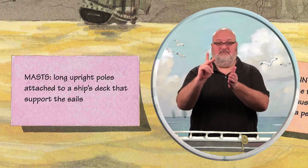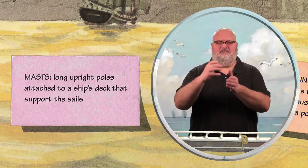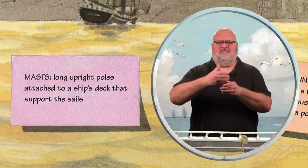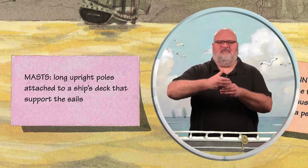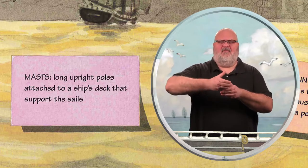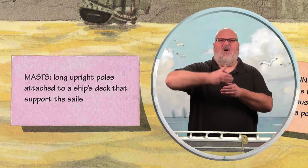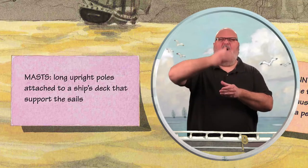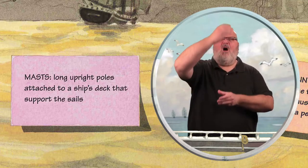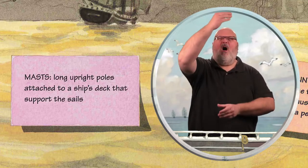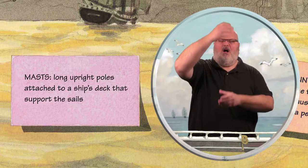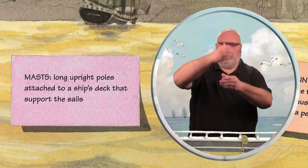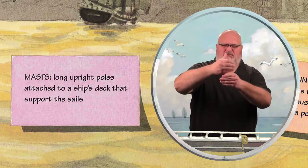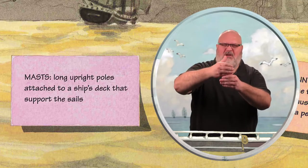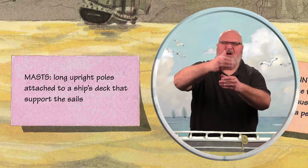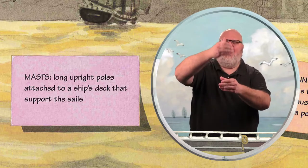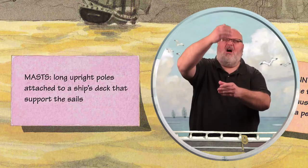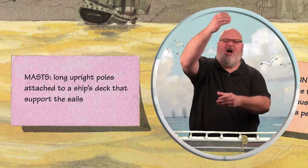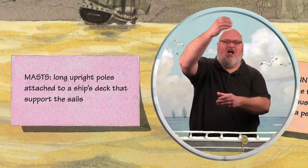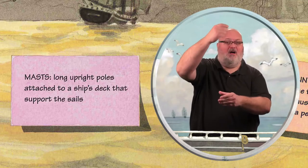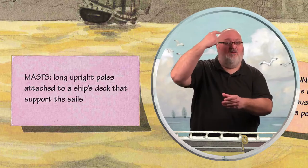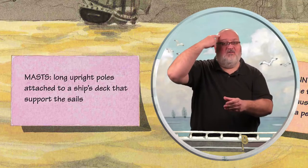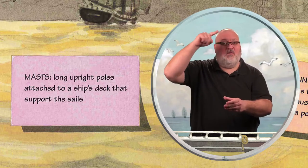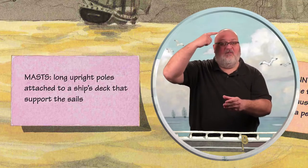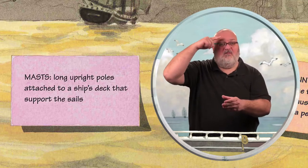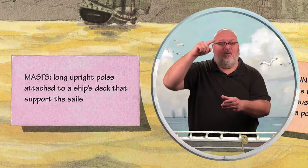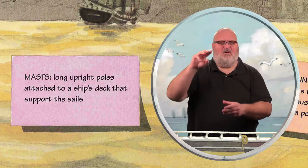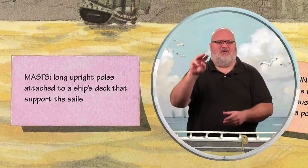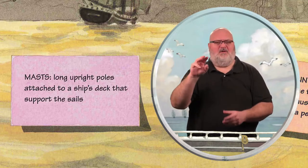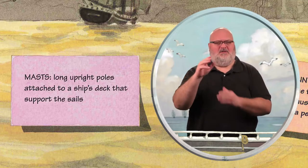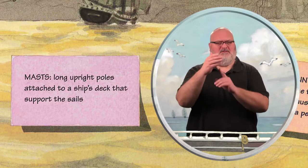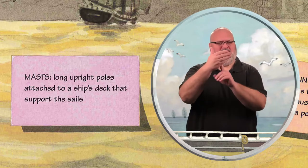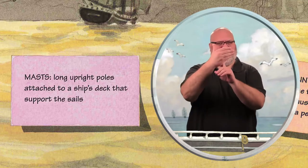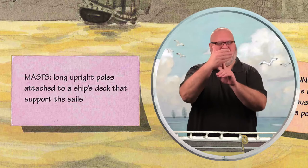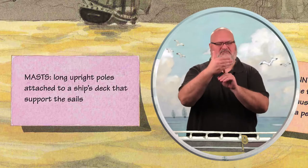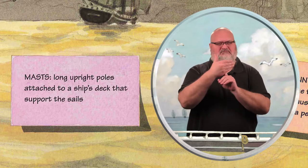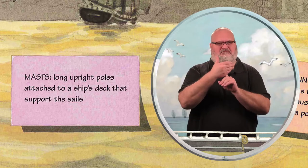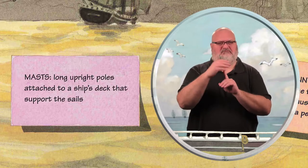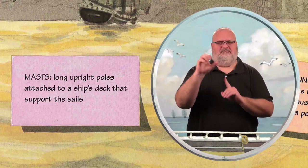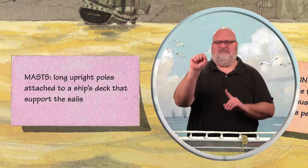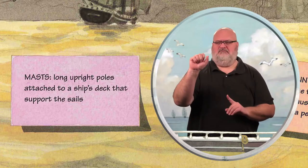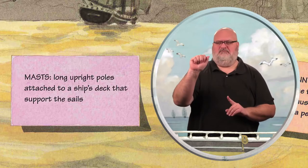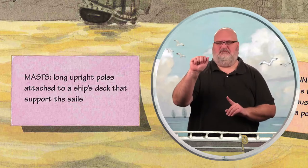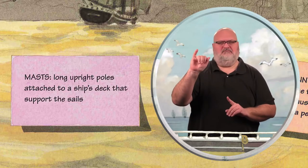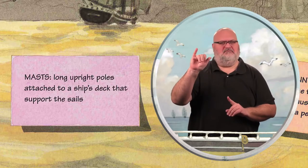Long upright pole attached to the ship's deck that supports the sails.